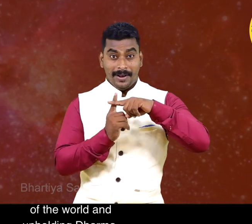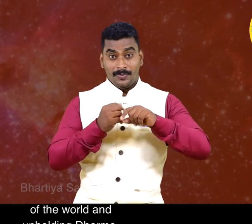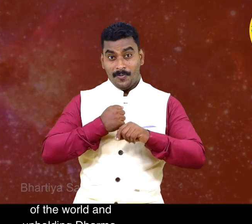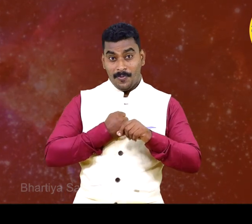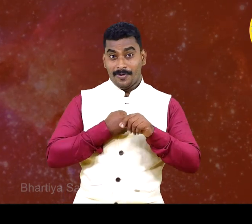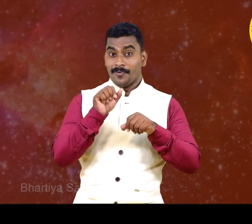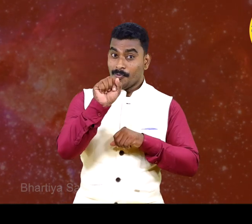dharma.